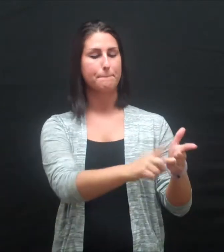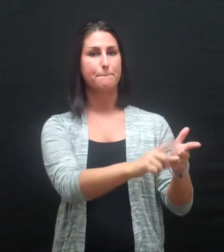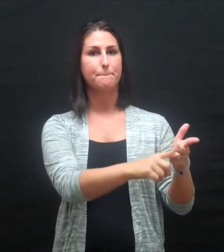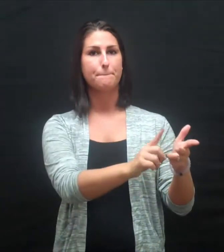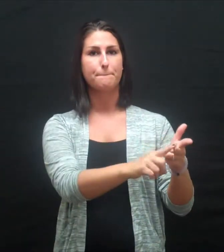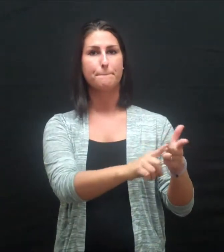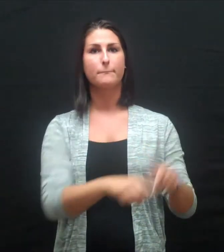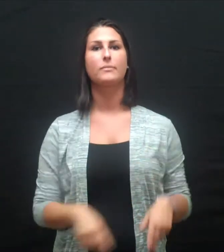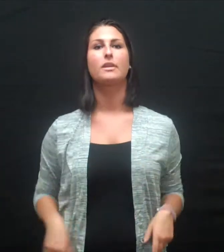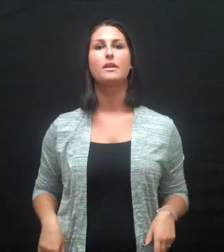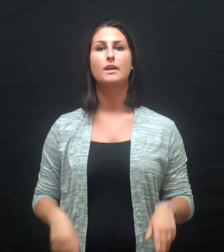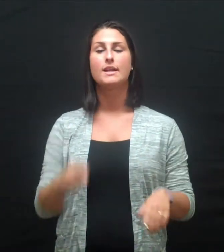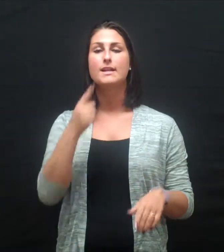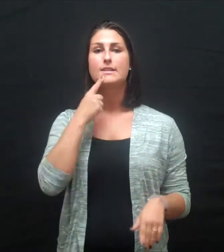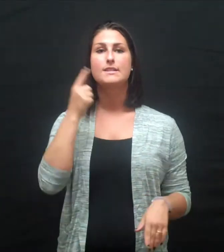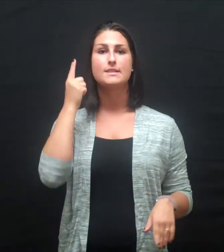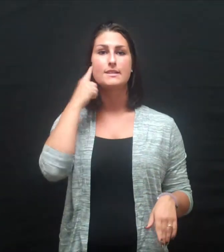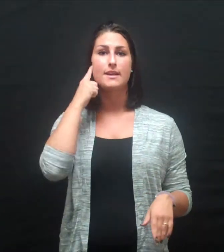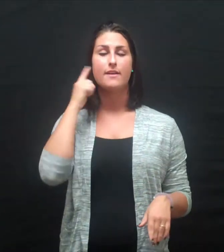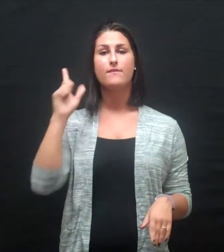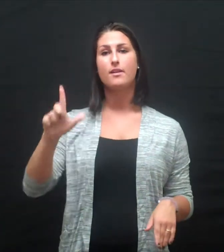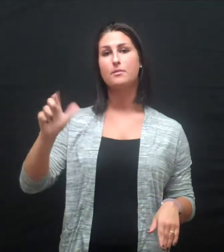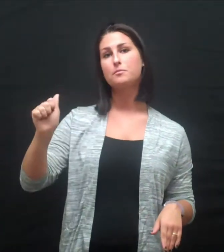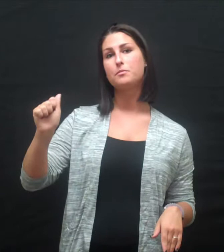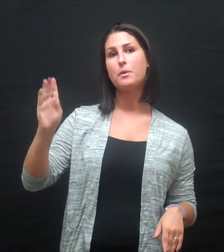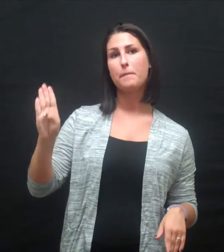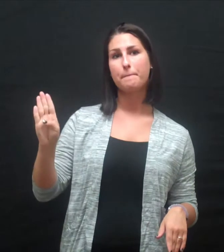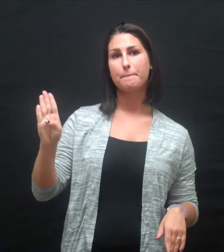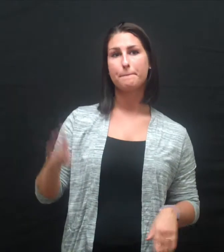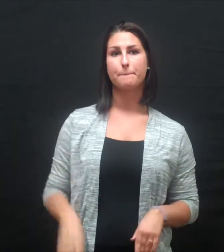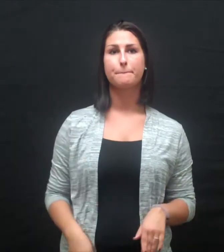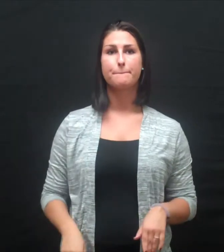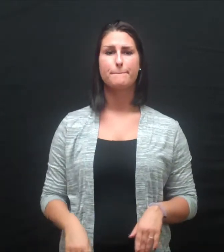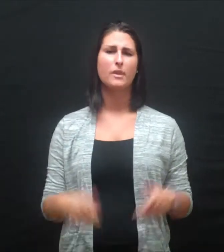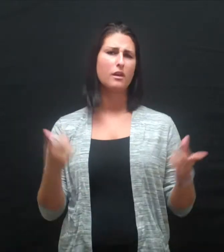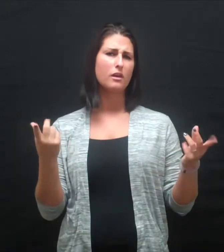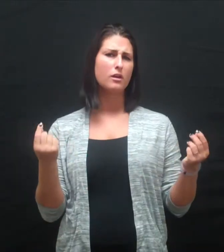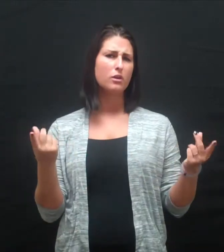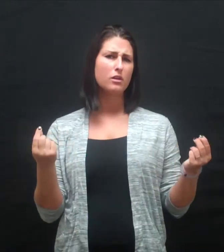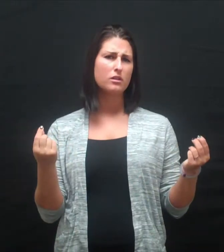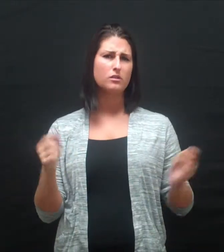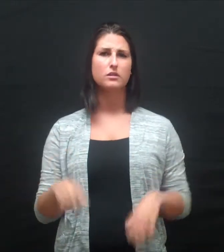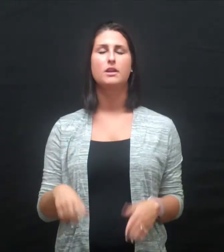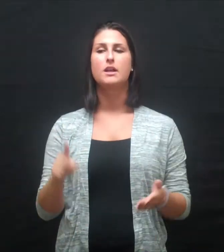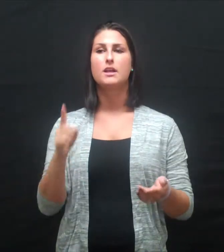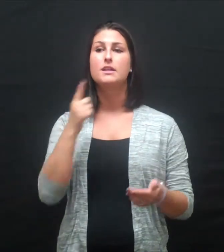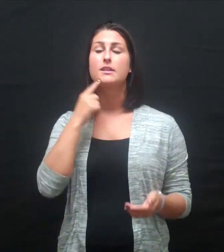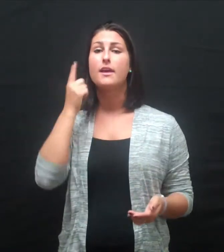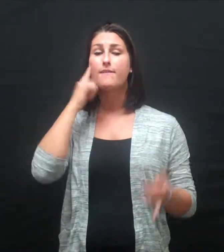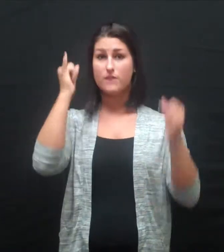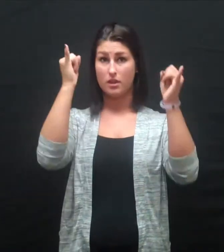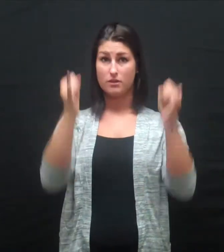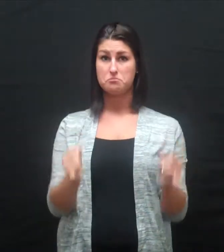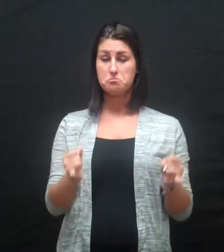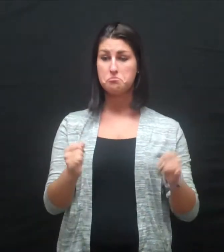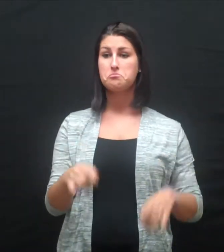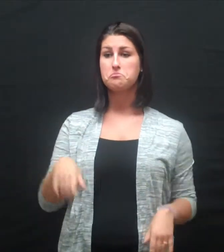As a minor, I have been able to attend deaf labs, where a deaf individual comes to help students with class material.